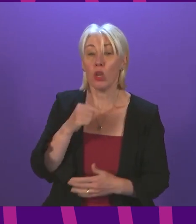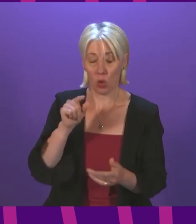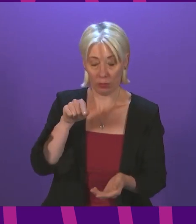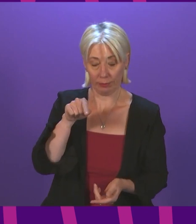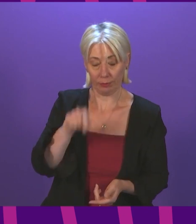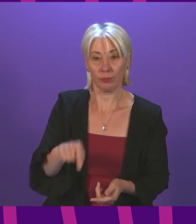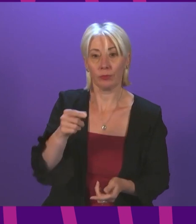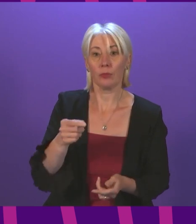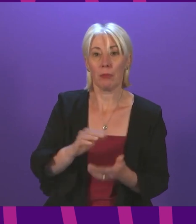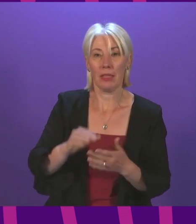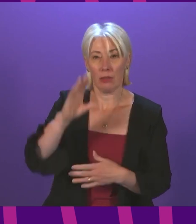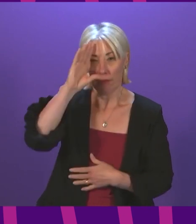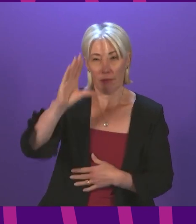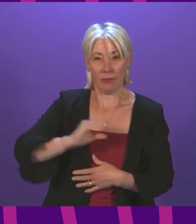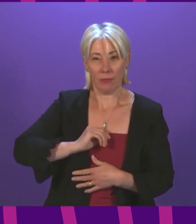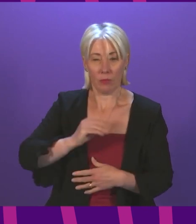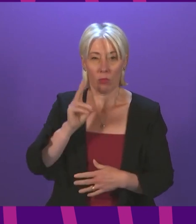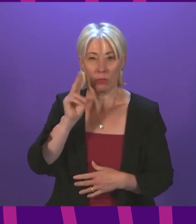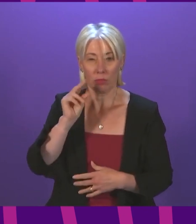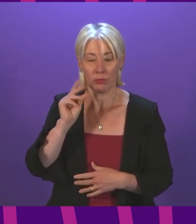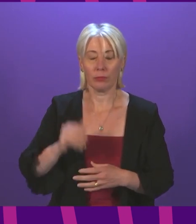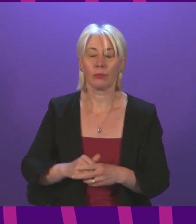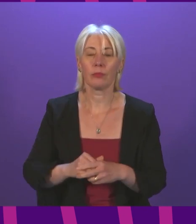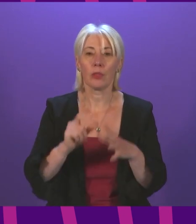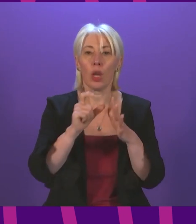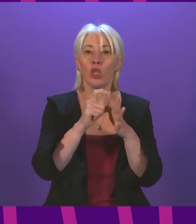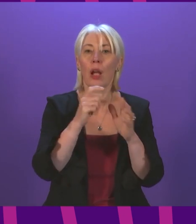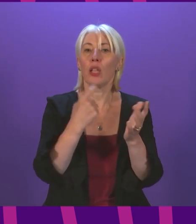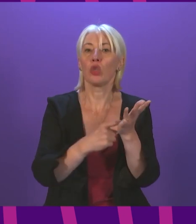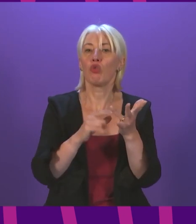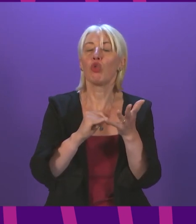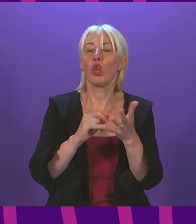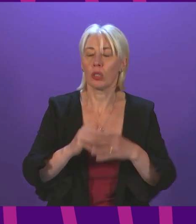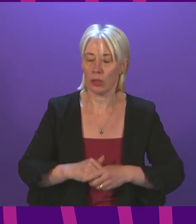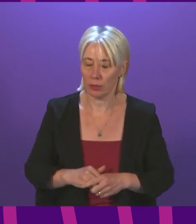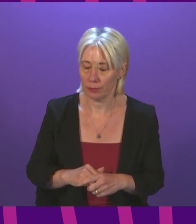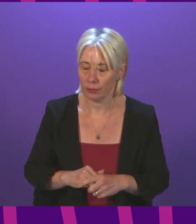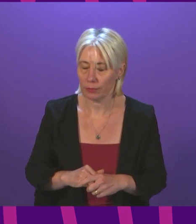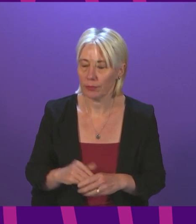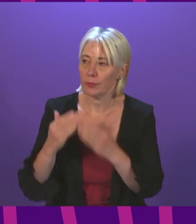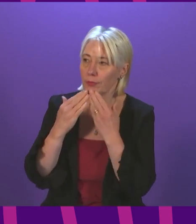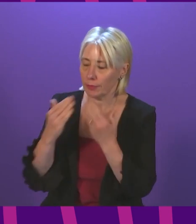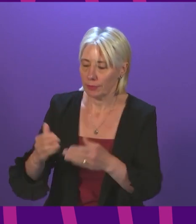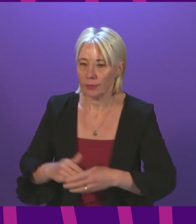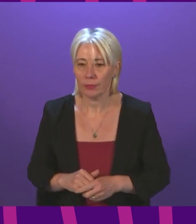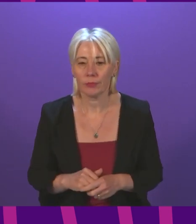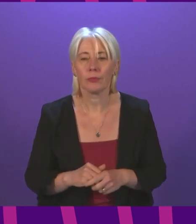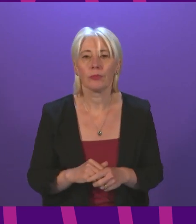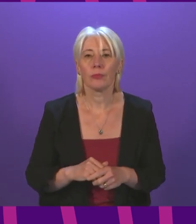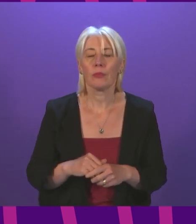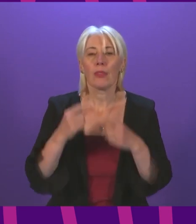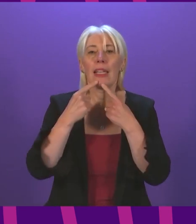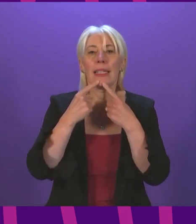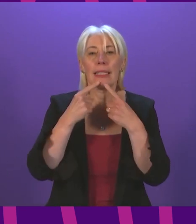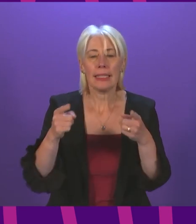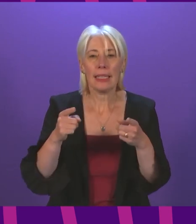press their request to speak buttons now. And I call Douglas Ross. Thank you very much, Presiding Officer. The statement is correct to say